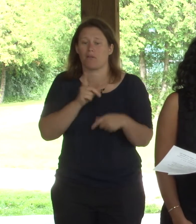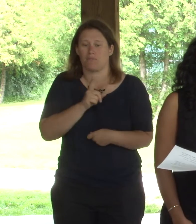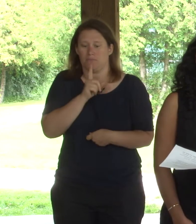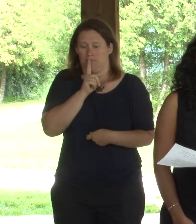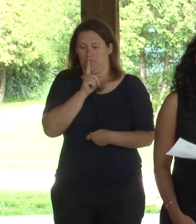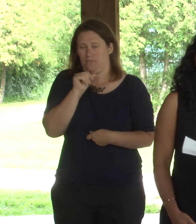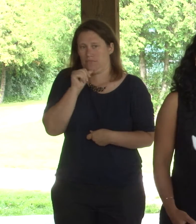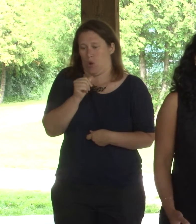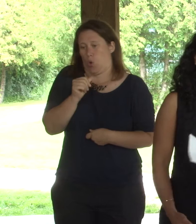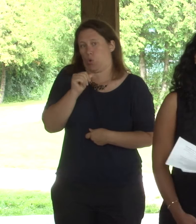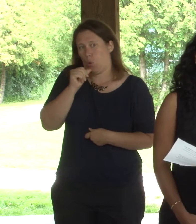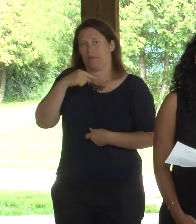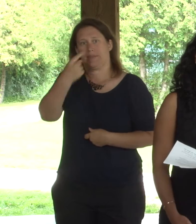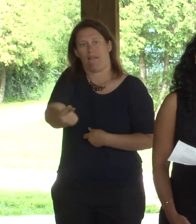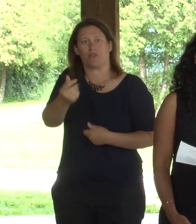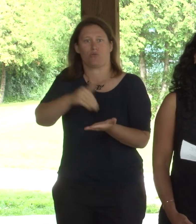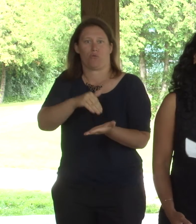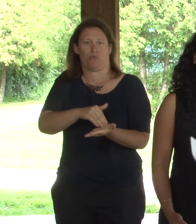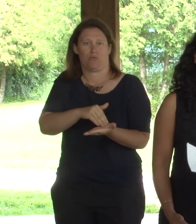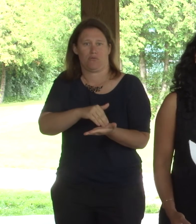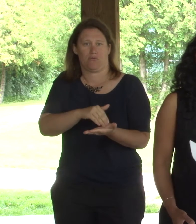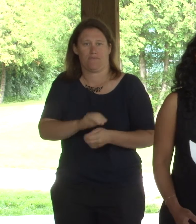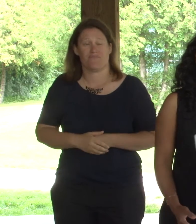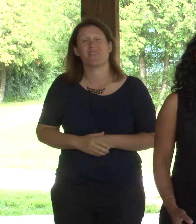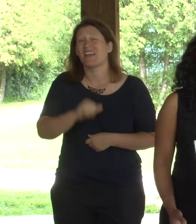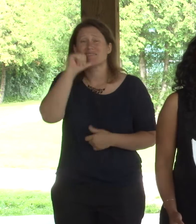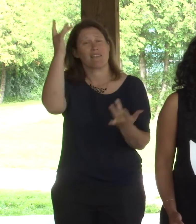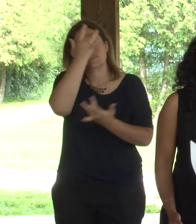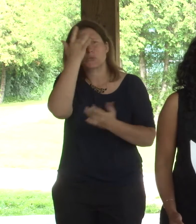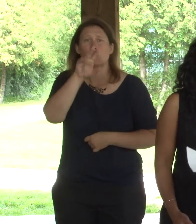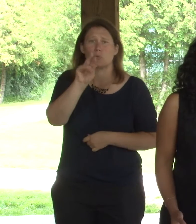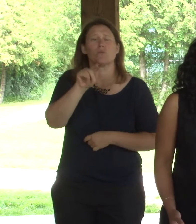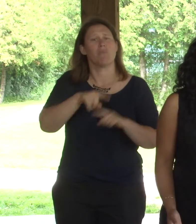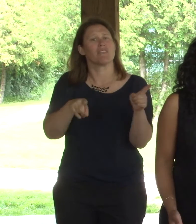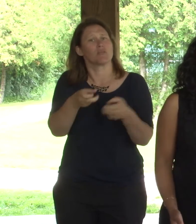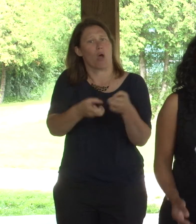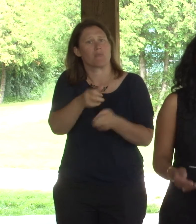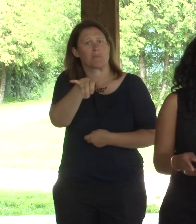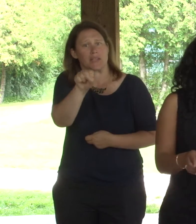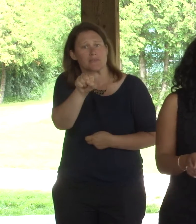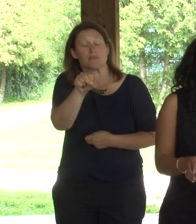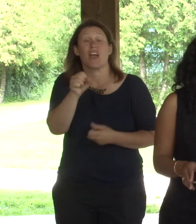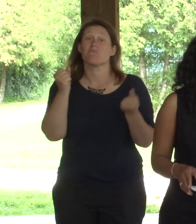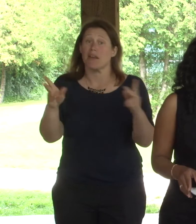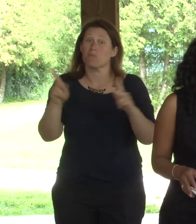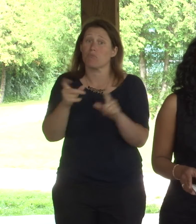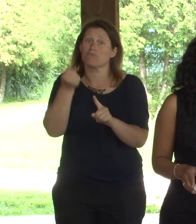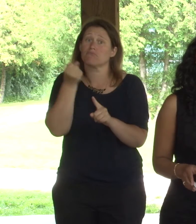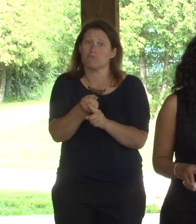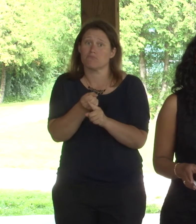disease. People experience this kind of a problem at some point in their lives. The good news is that they can live